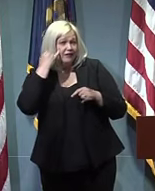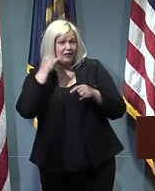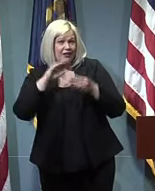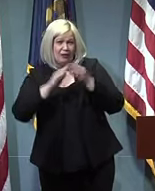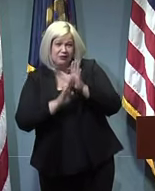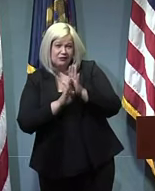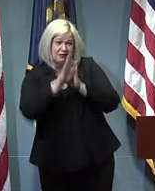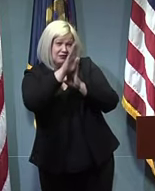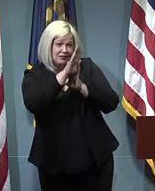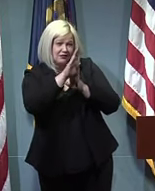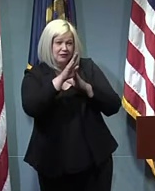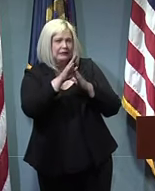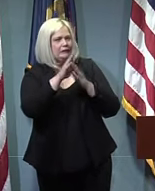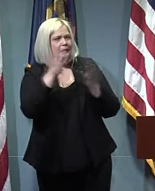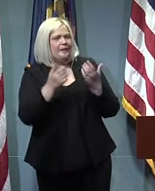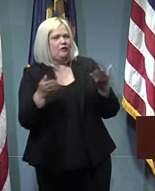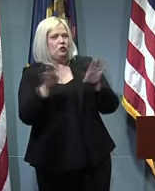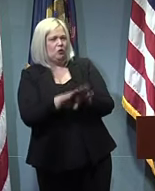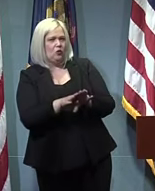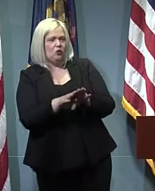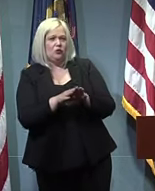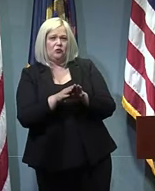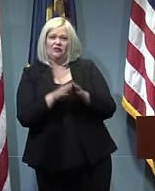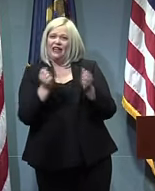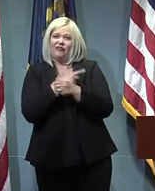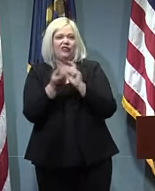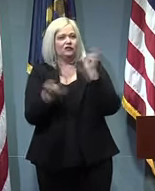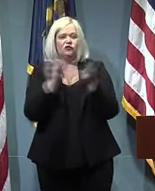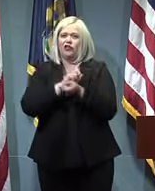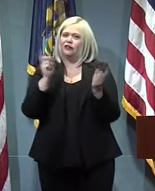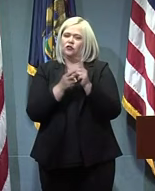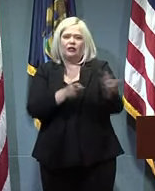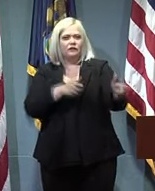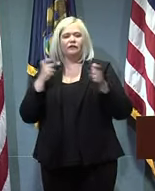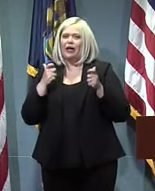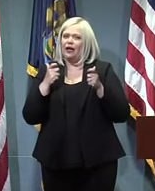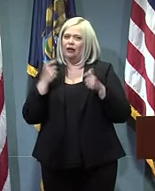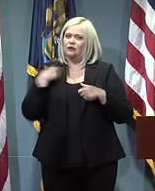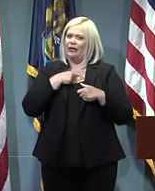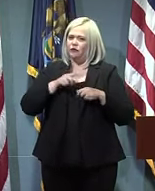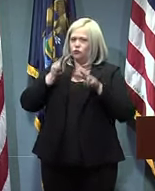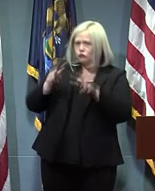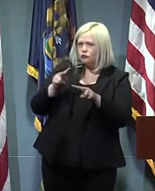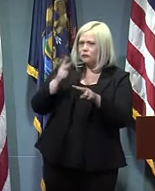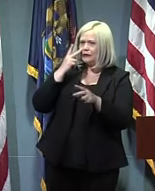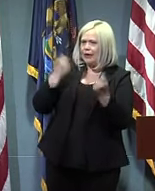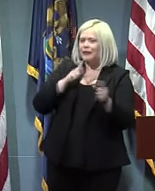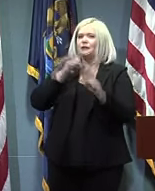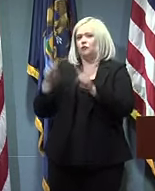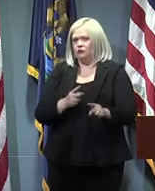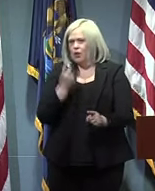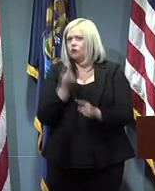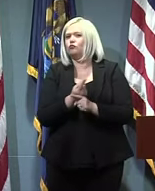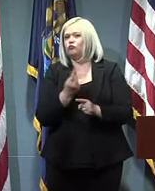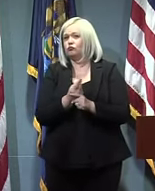Public health conditions change daily and we're going to need to be prepared to move quickly between scenarios. So the roadmap